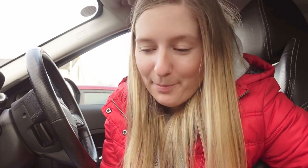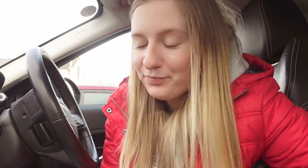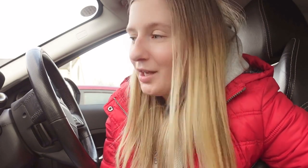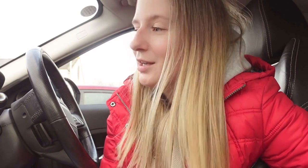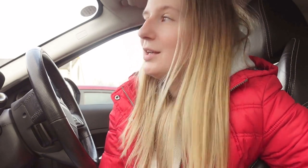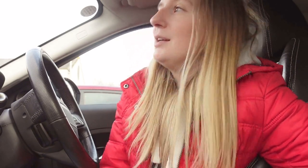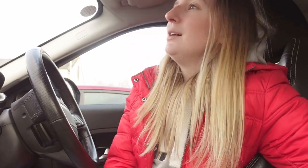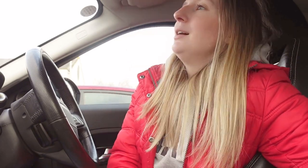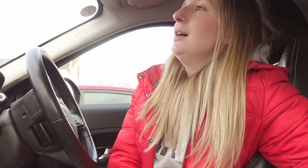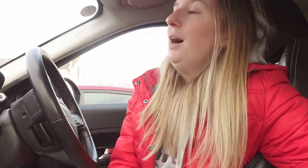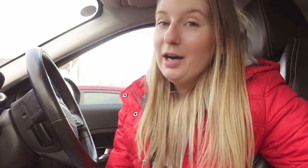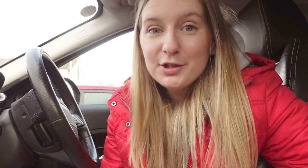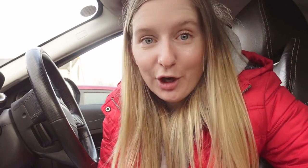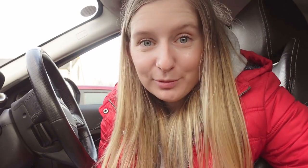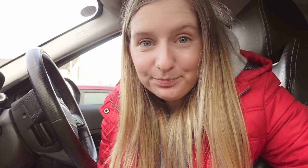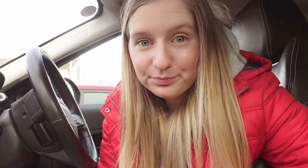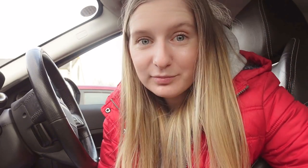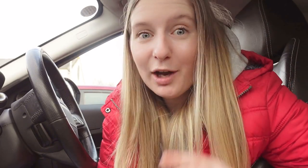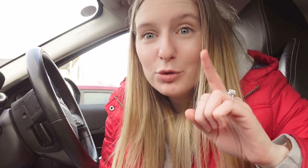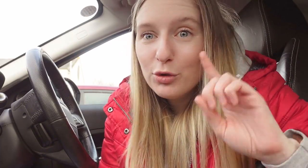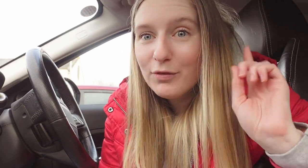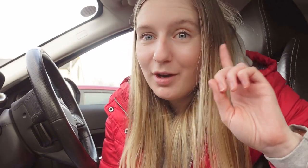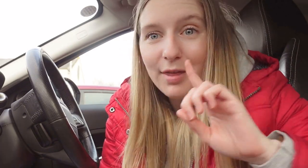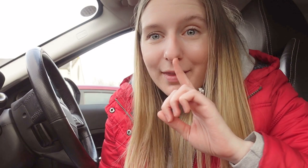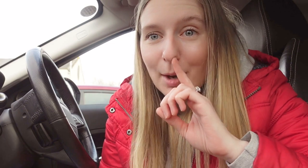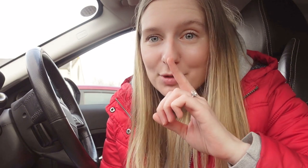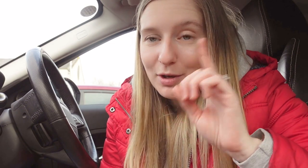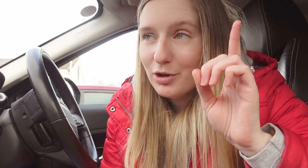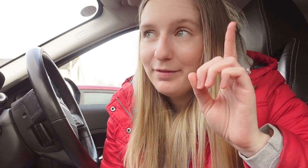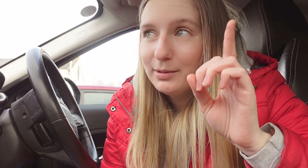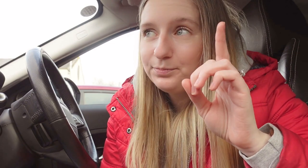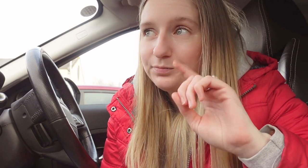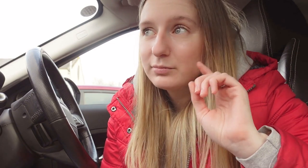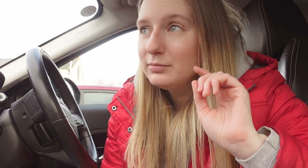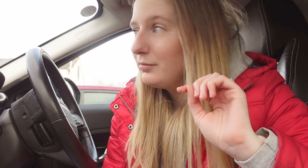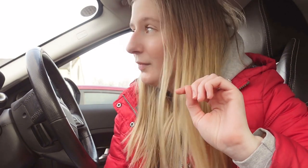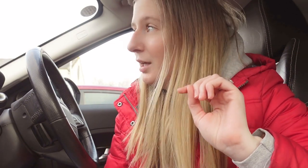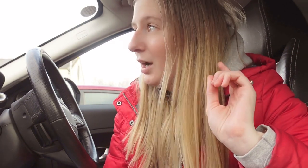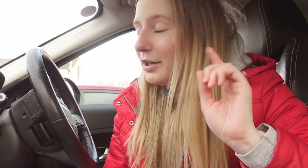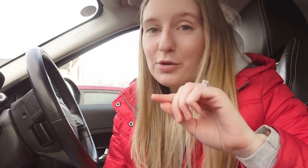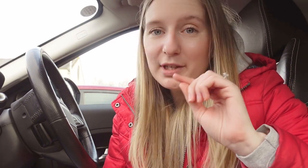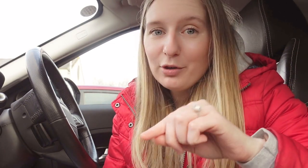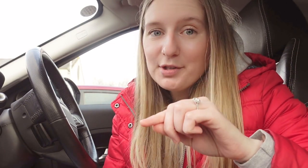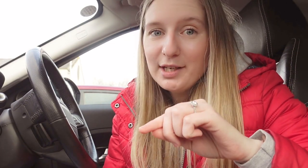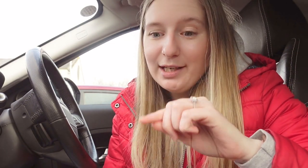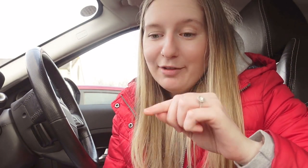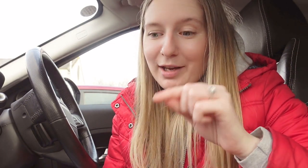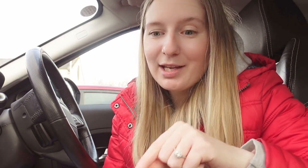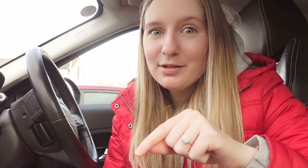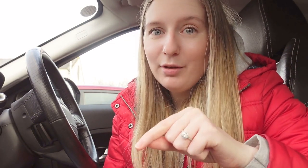so I also thought of another thing that happens while you're driving I constantly constantly leave my indicators on